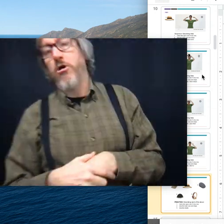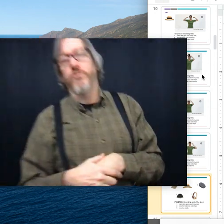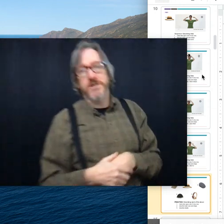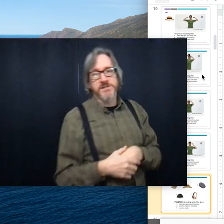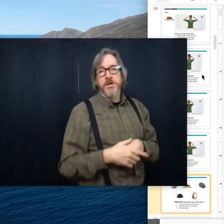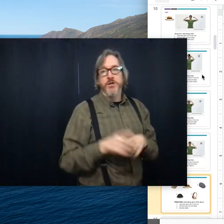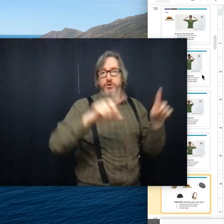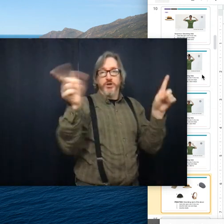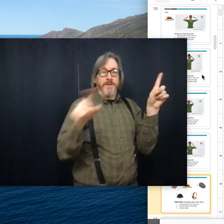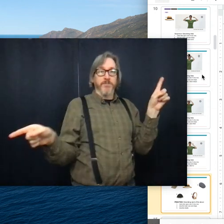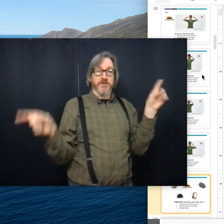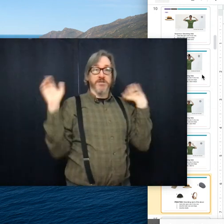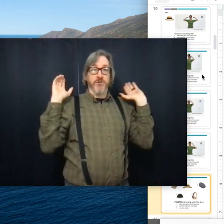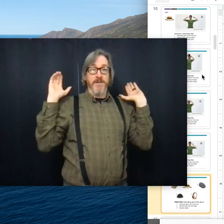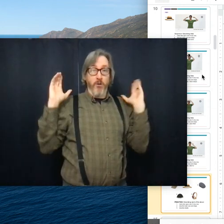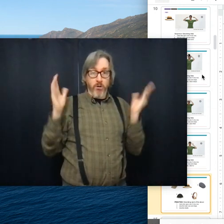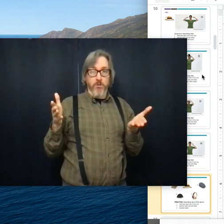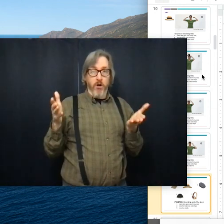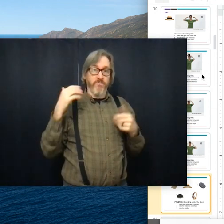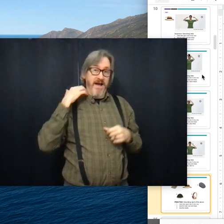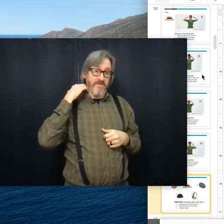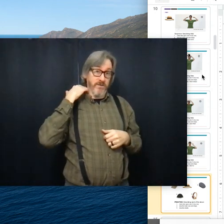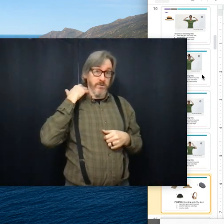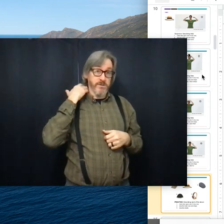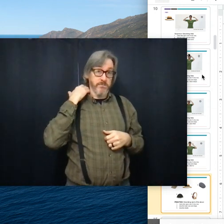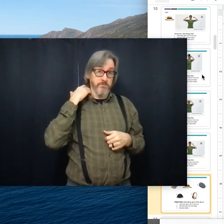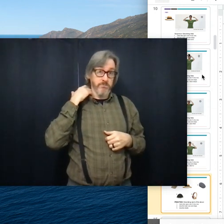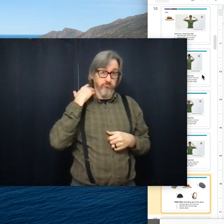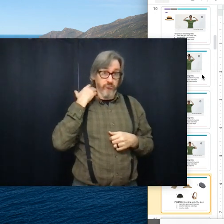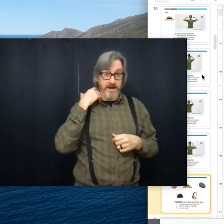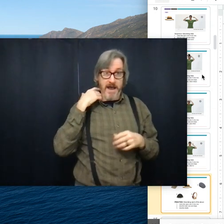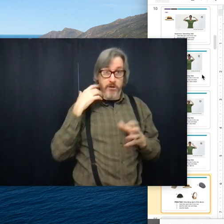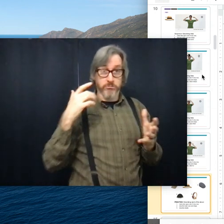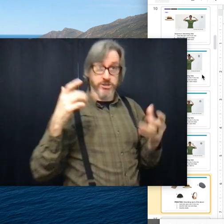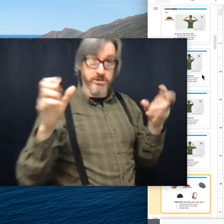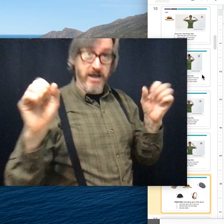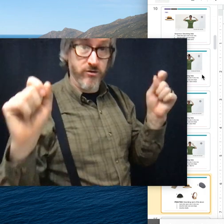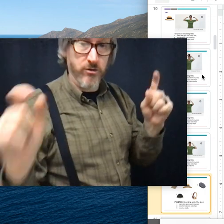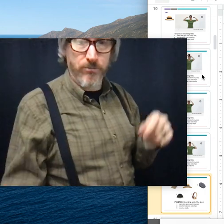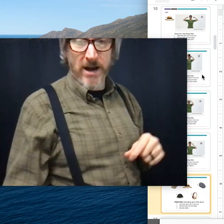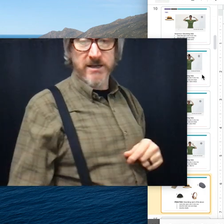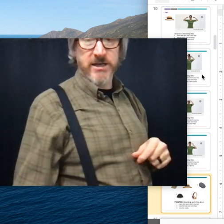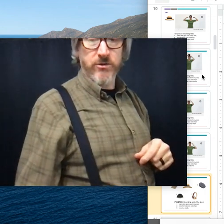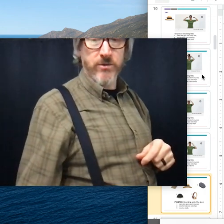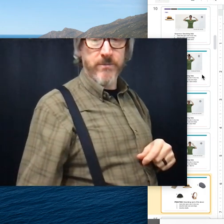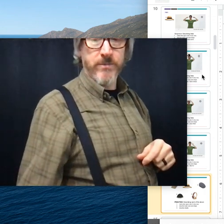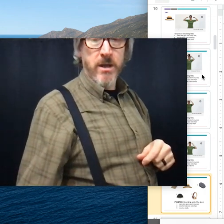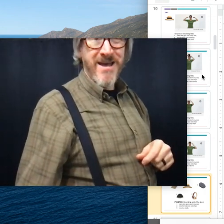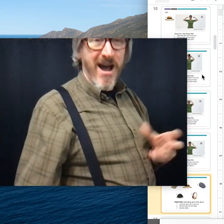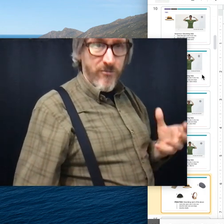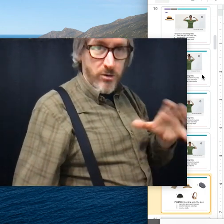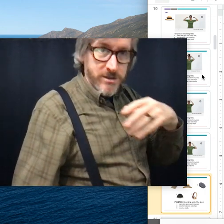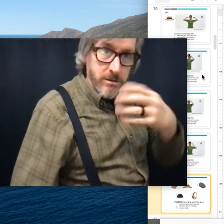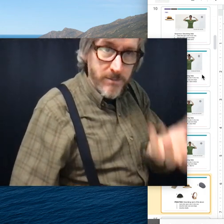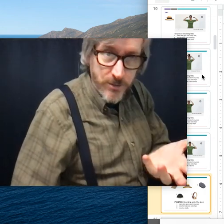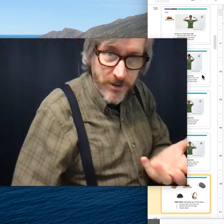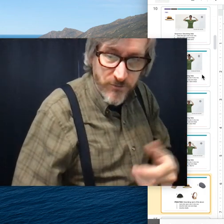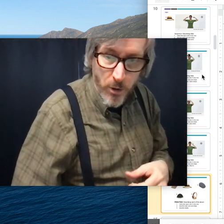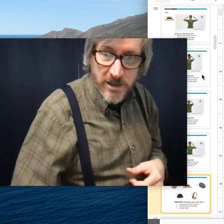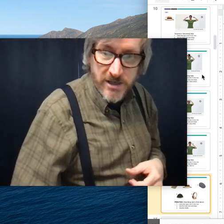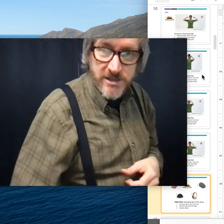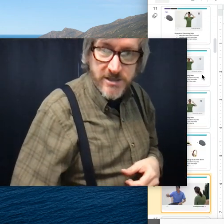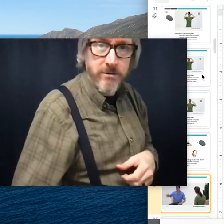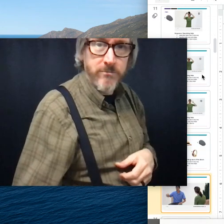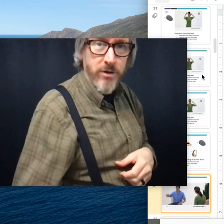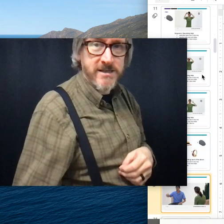there are all the ones you should be able to describe all five of those right now, just after practicing through them. Of course, I'm assuming